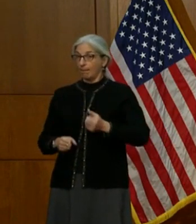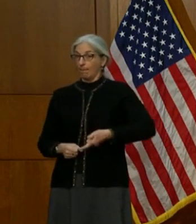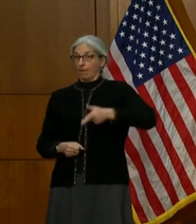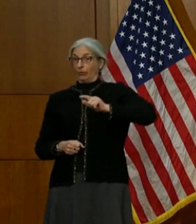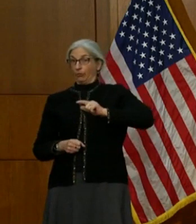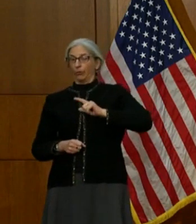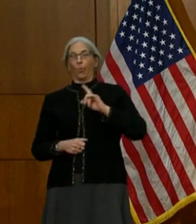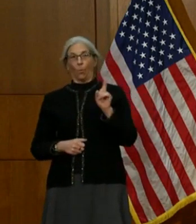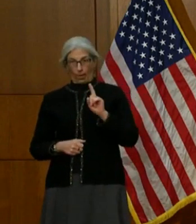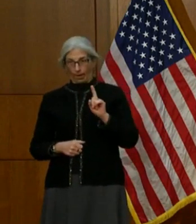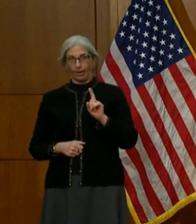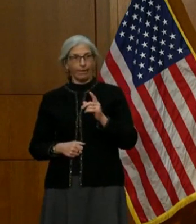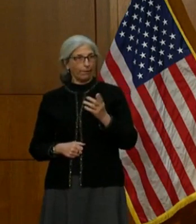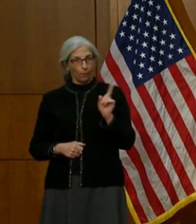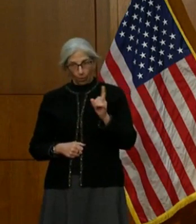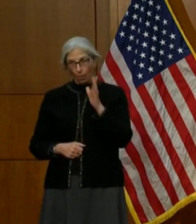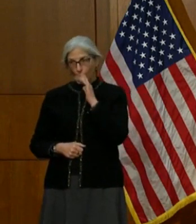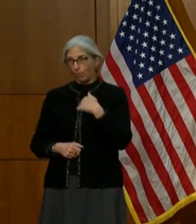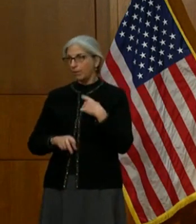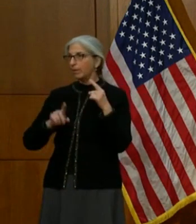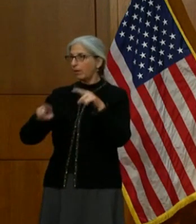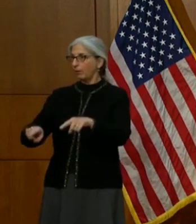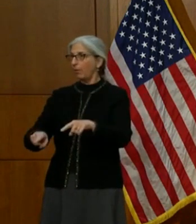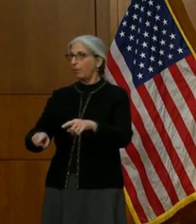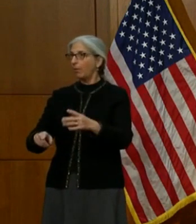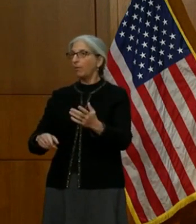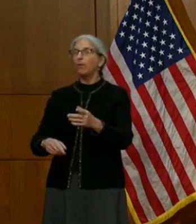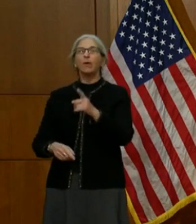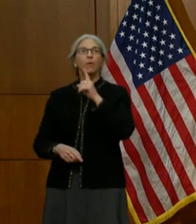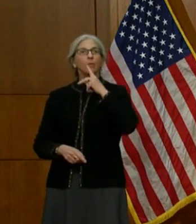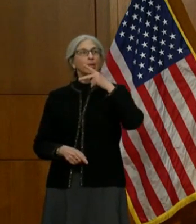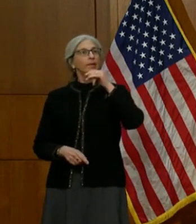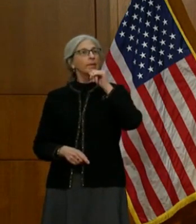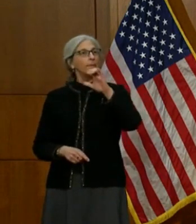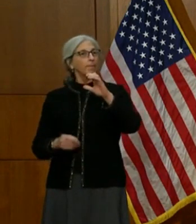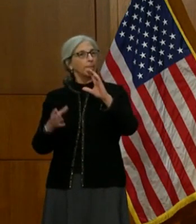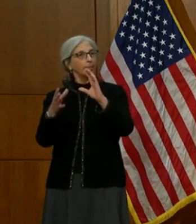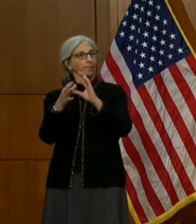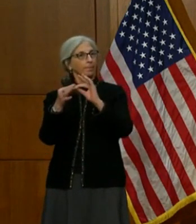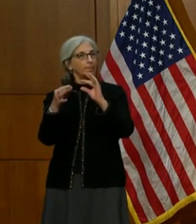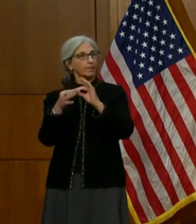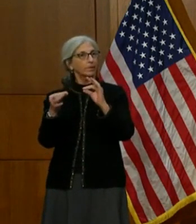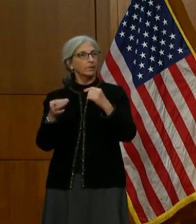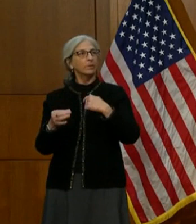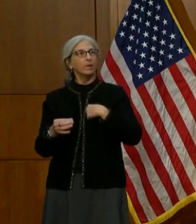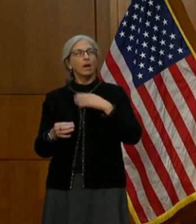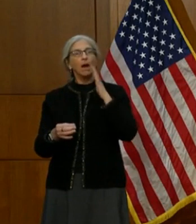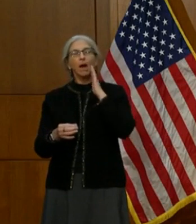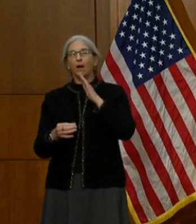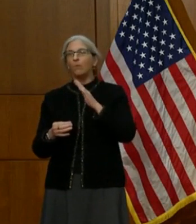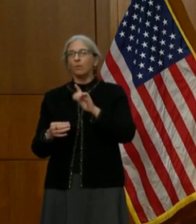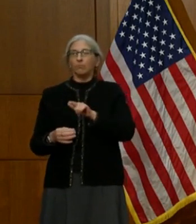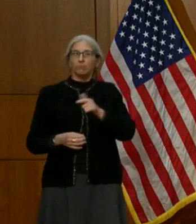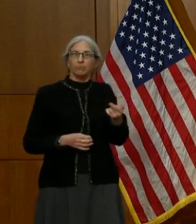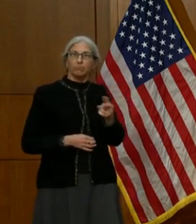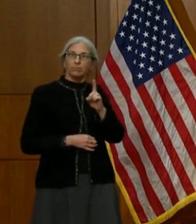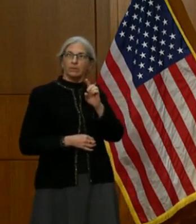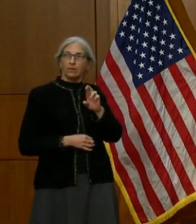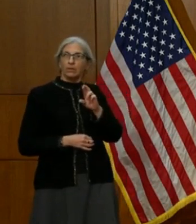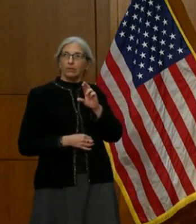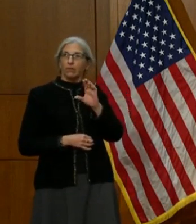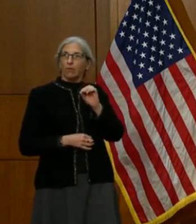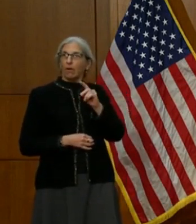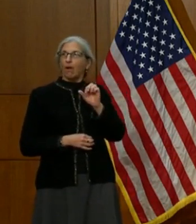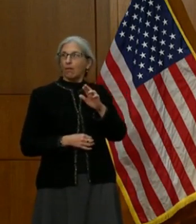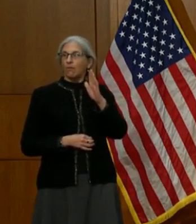where. and the, you know, the public messaging that will go into that. And I'll let Dr. Oliver handle that and talk